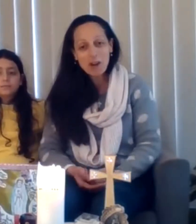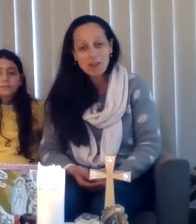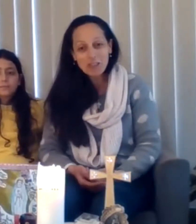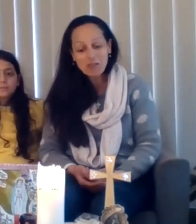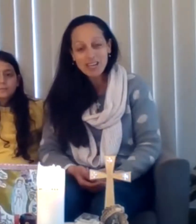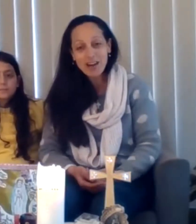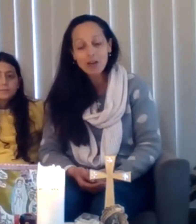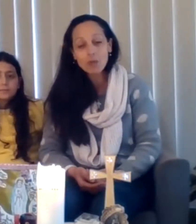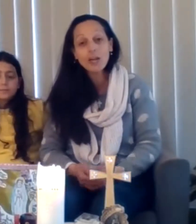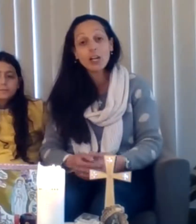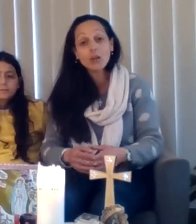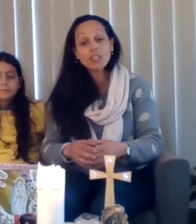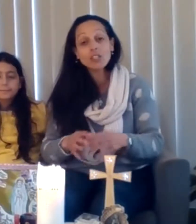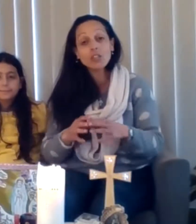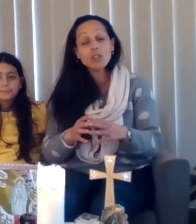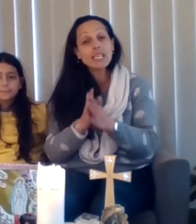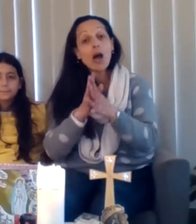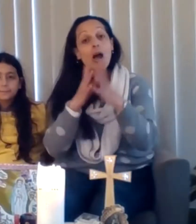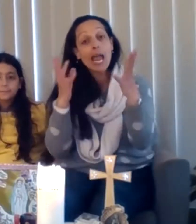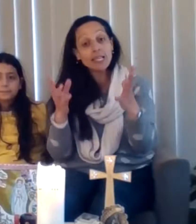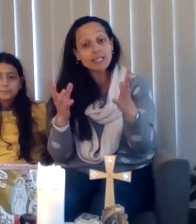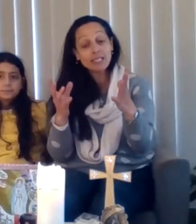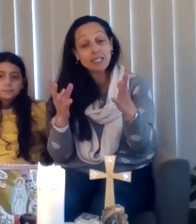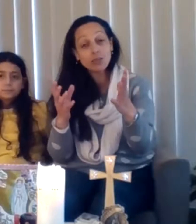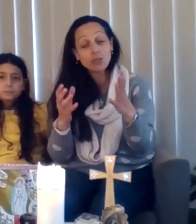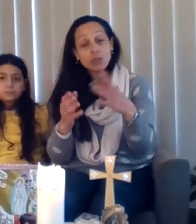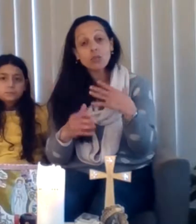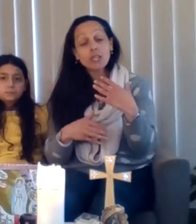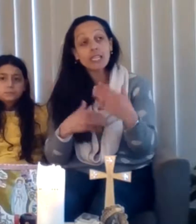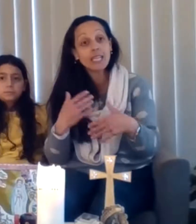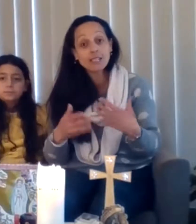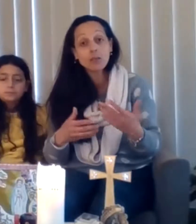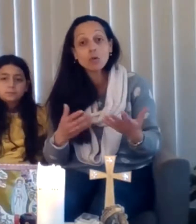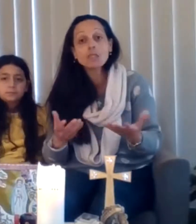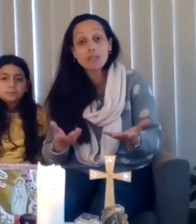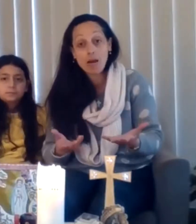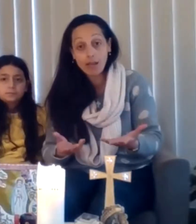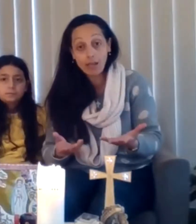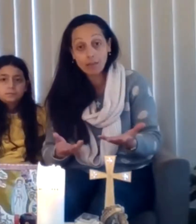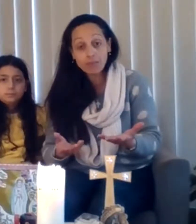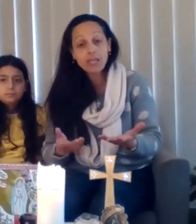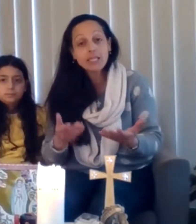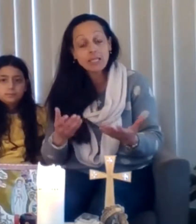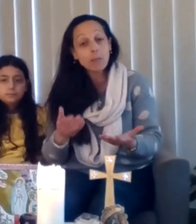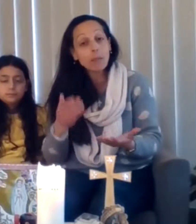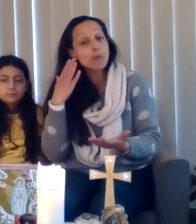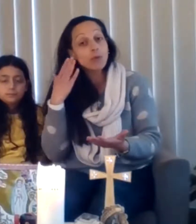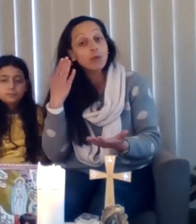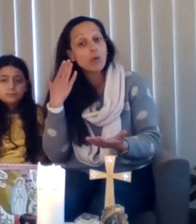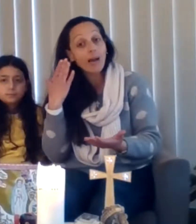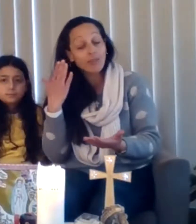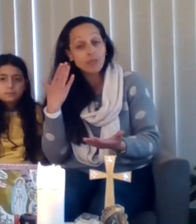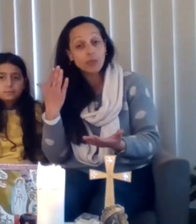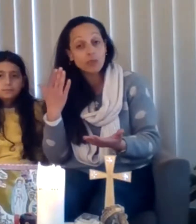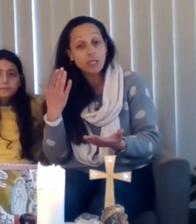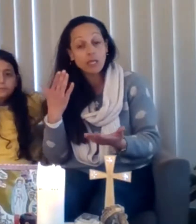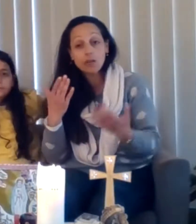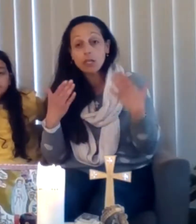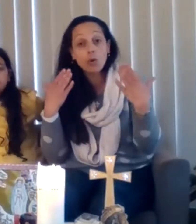follow through at home. We're going to use our hands to tell the story and that's called signing. Some people who have difficulty hearing